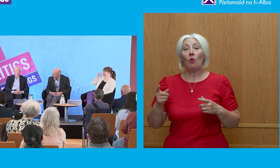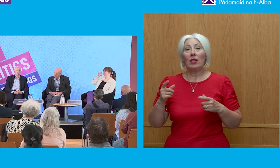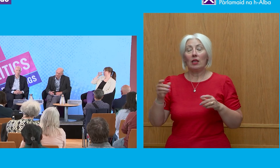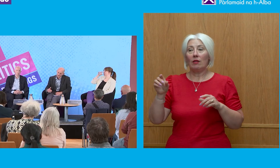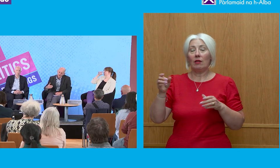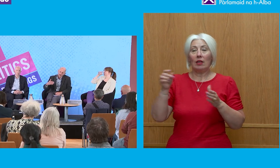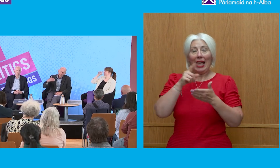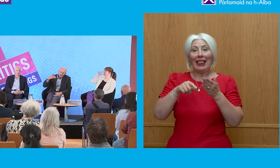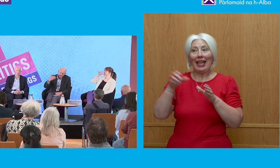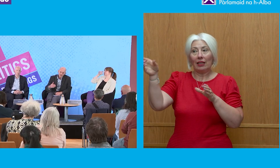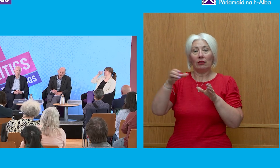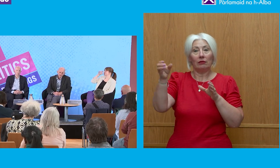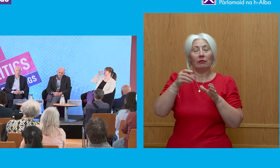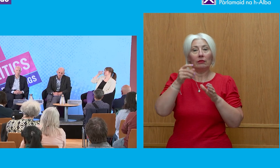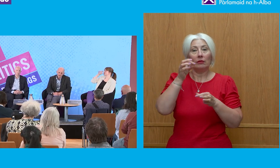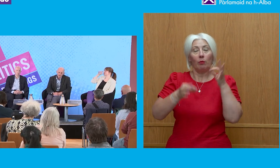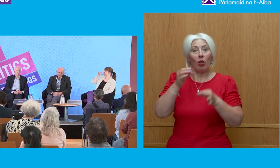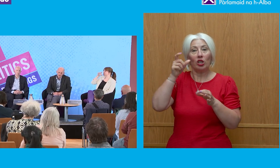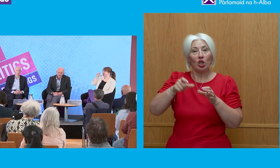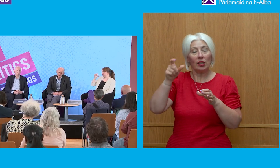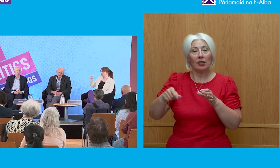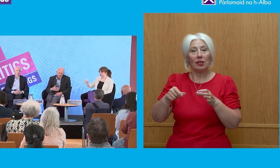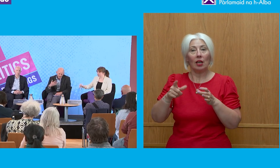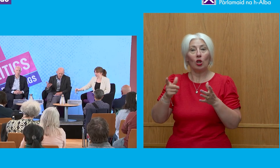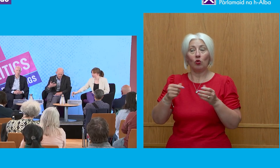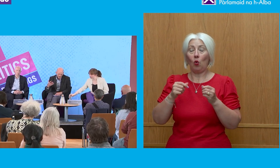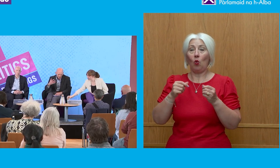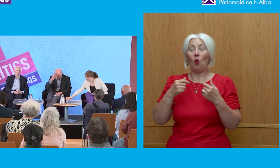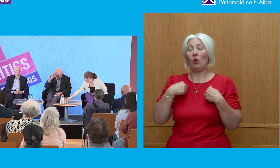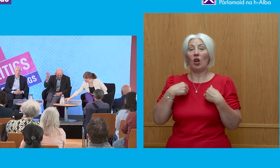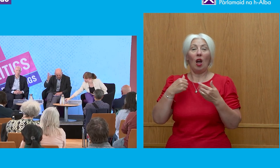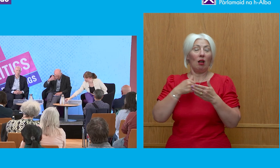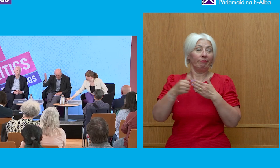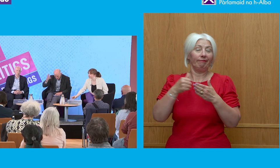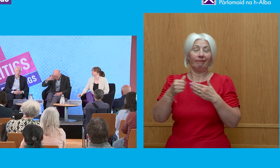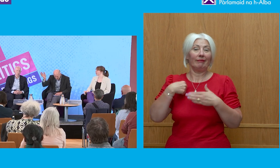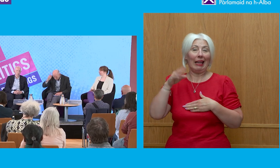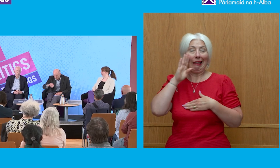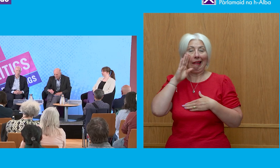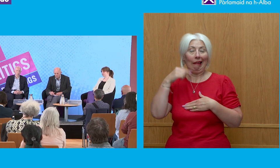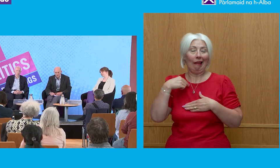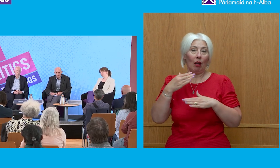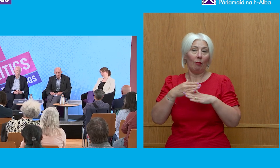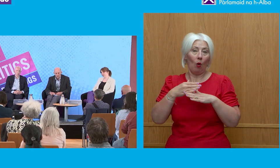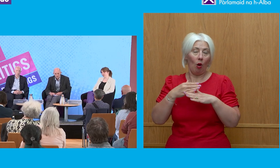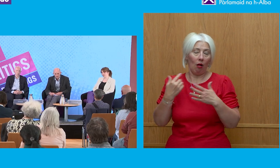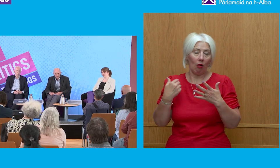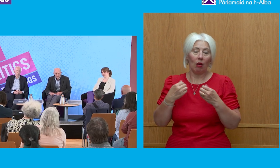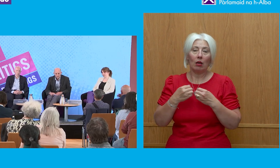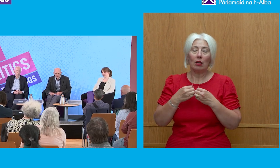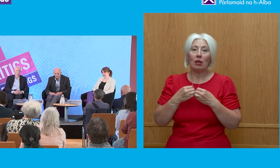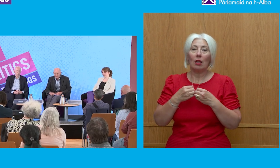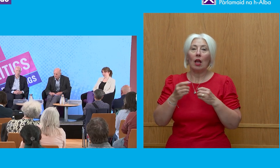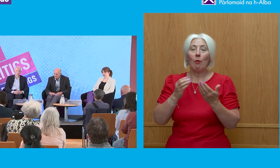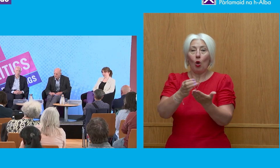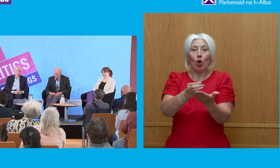ultimately the lead has to come from the political class. I I hear often enough in my specialism through the last part of my career was around